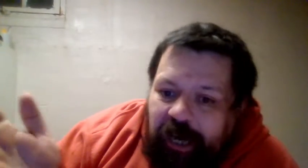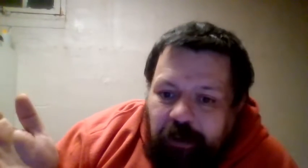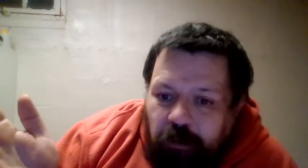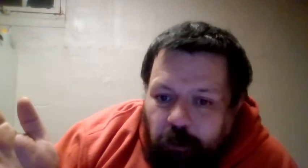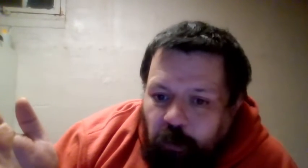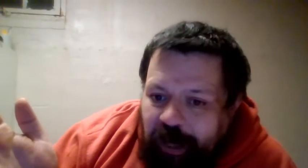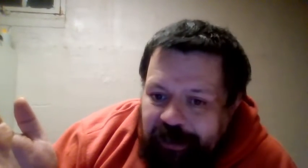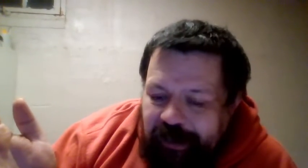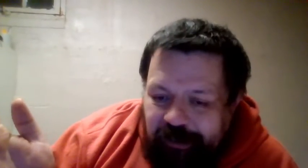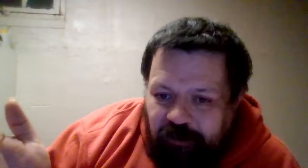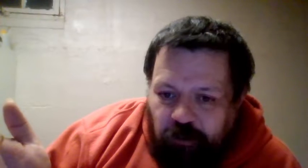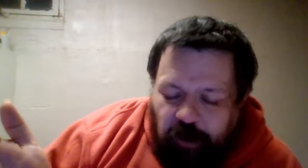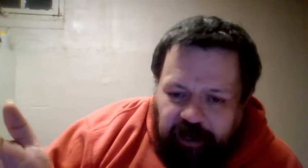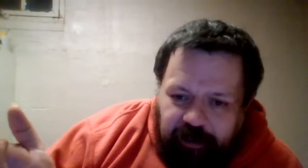I don't know why they didn't do it.